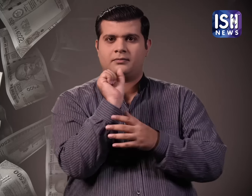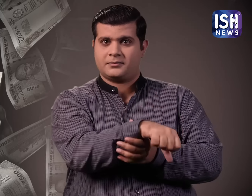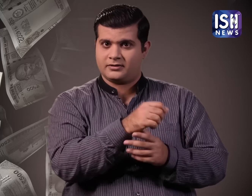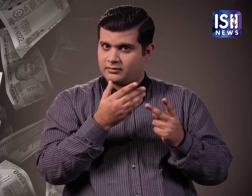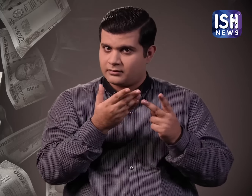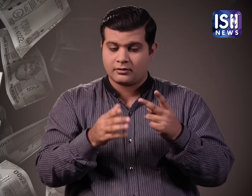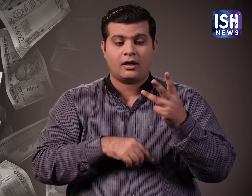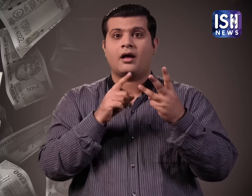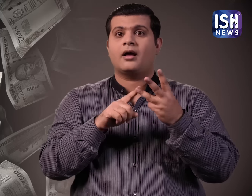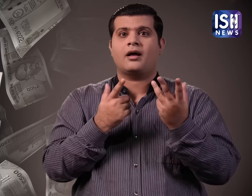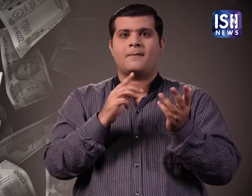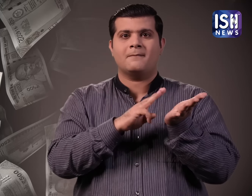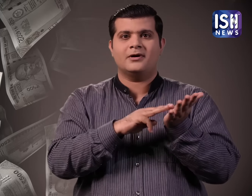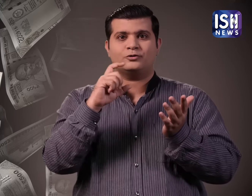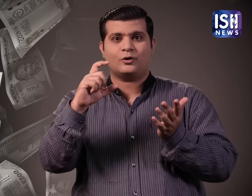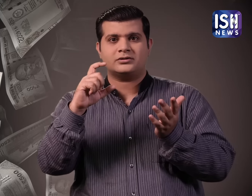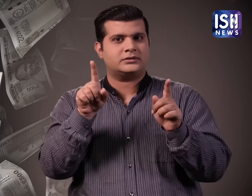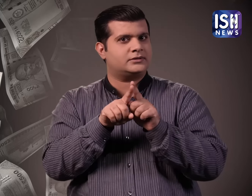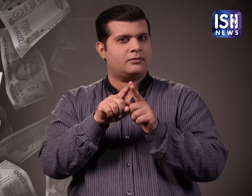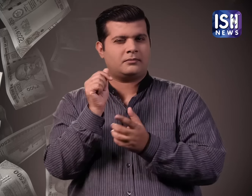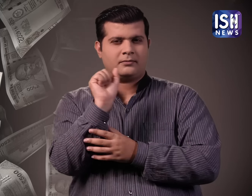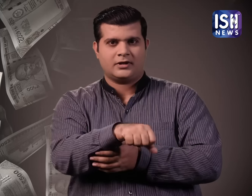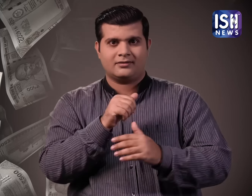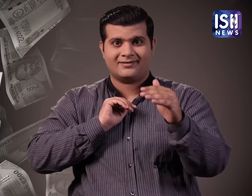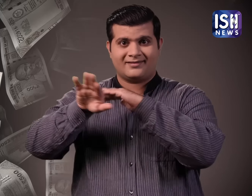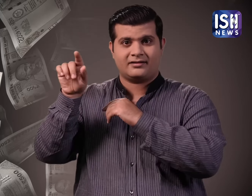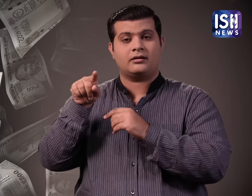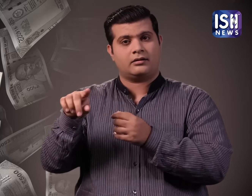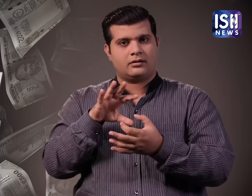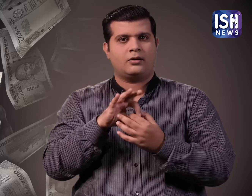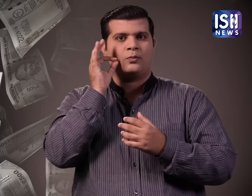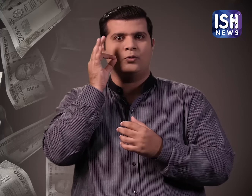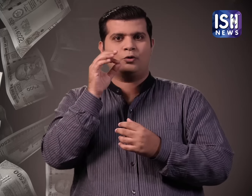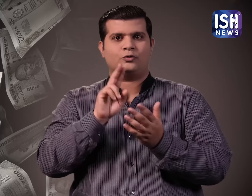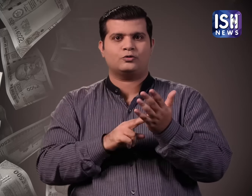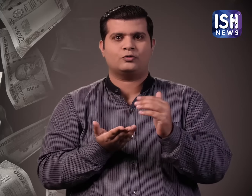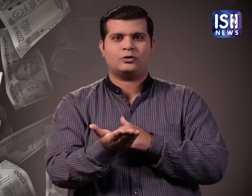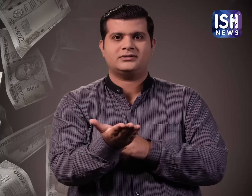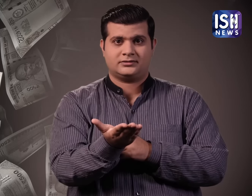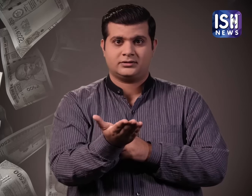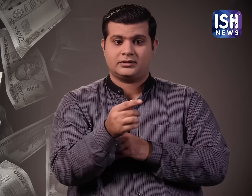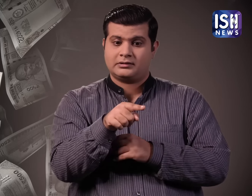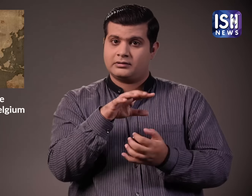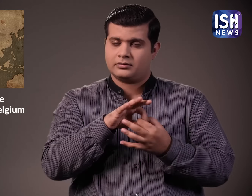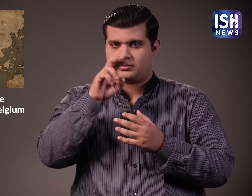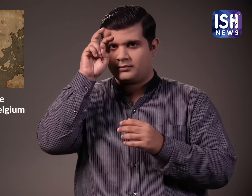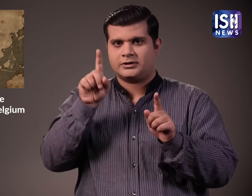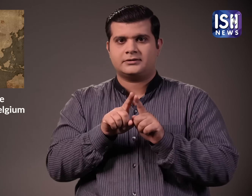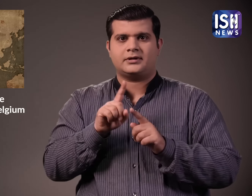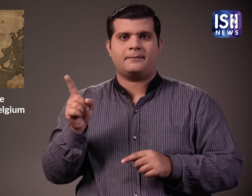India when he defrauded the PNB bank and Mehul Chokhsi was also involved in the same scam. A Blue Notice